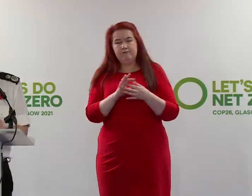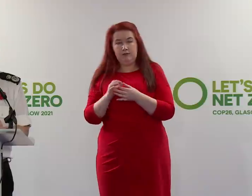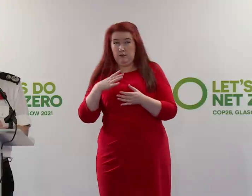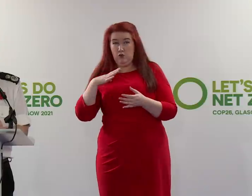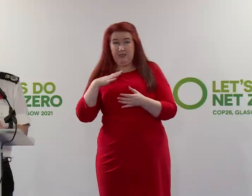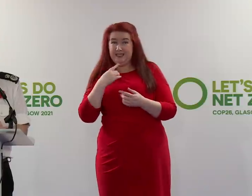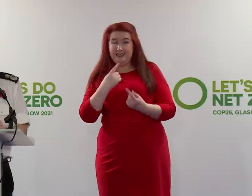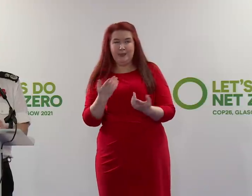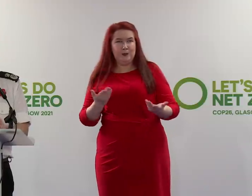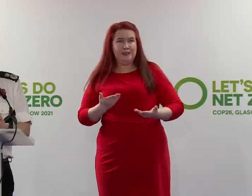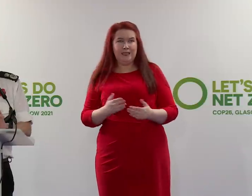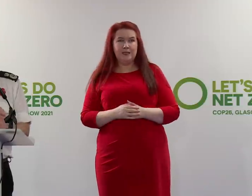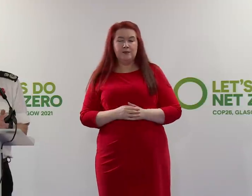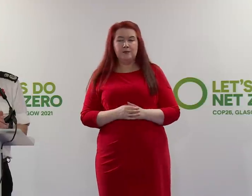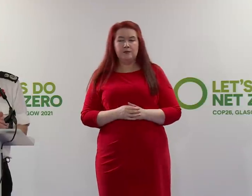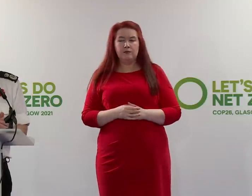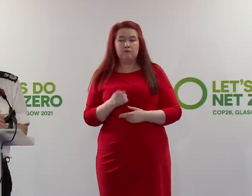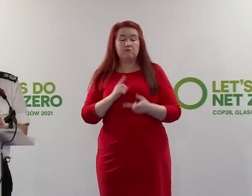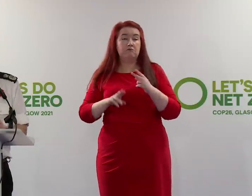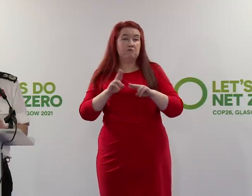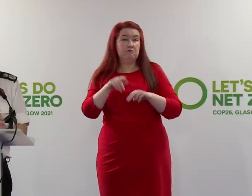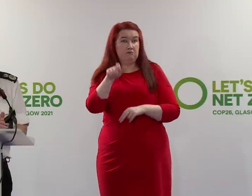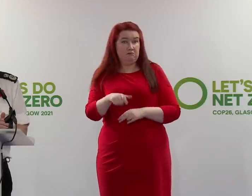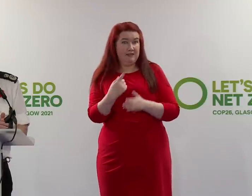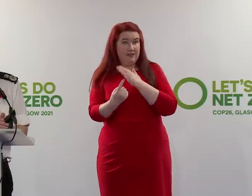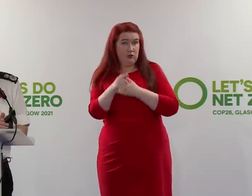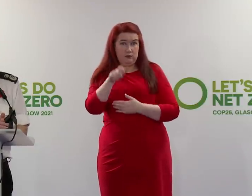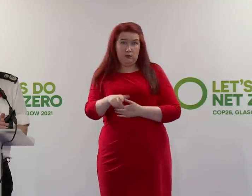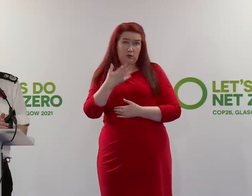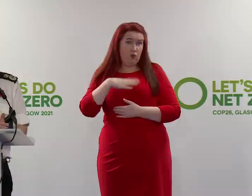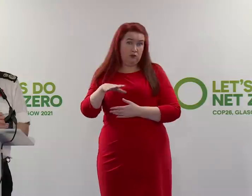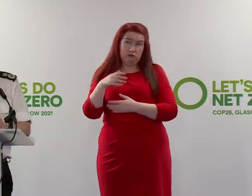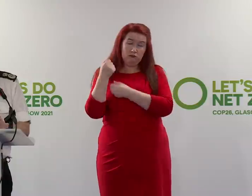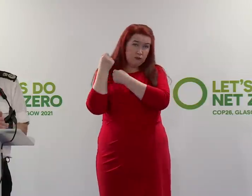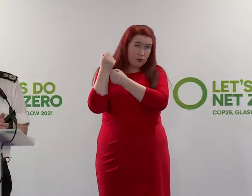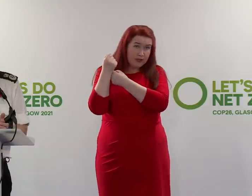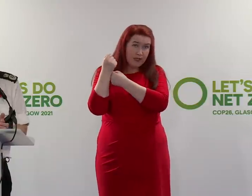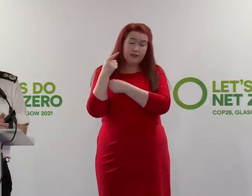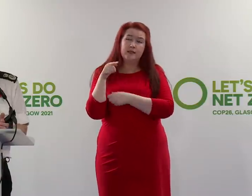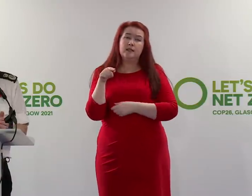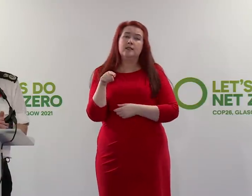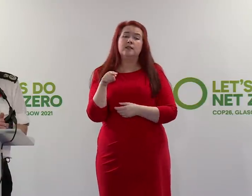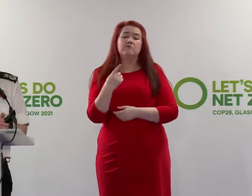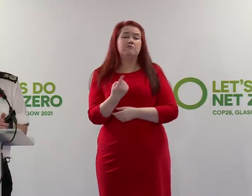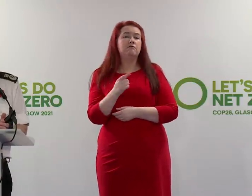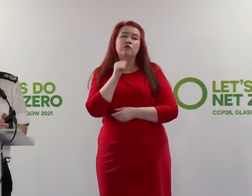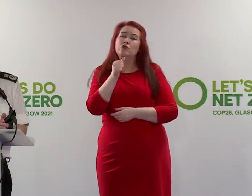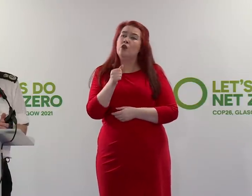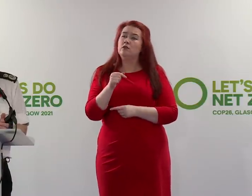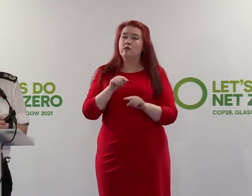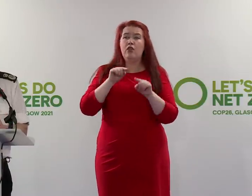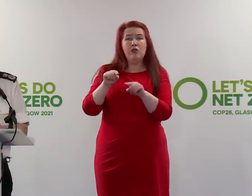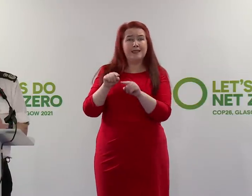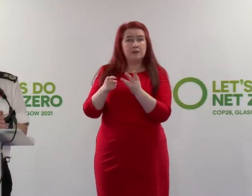I've already made today. If an individual wishes to make a protest and they're not threatening anybody